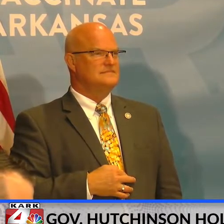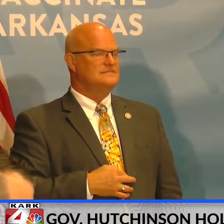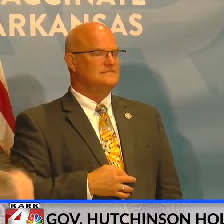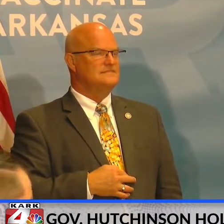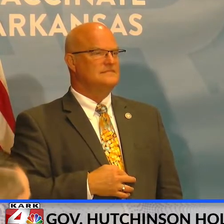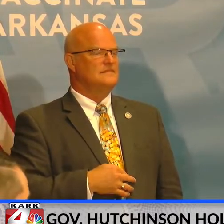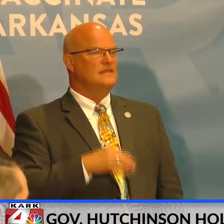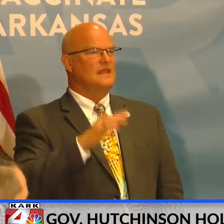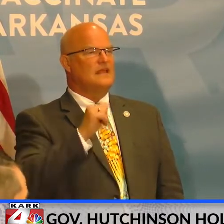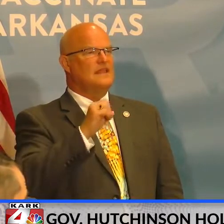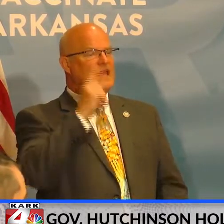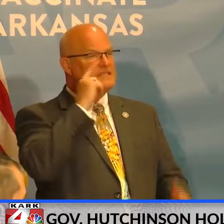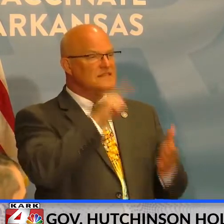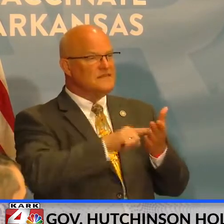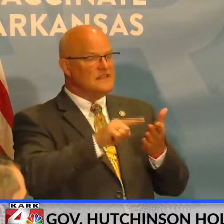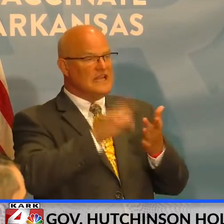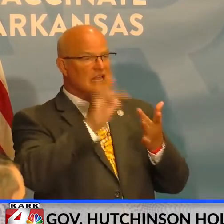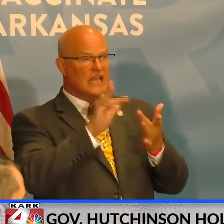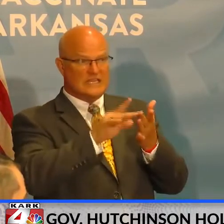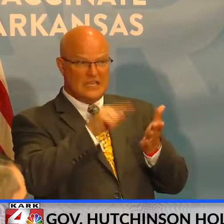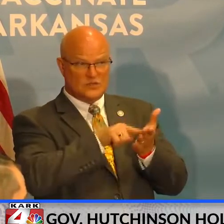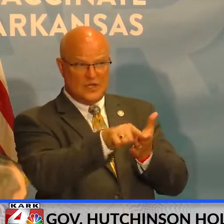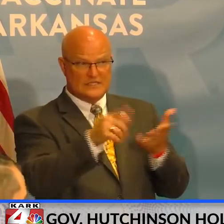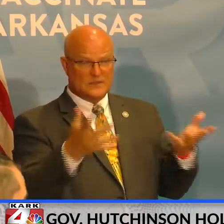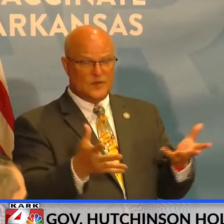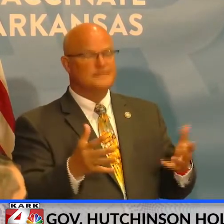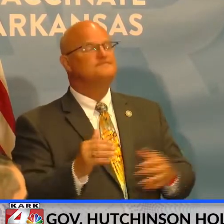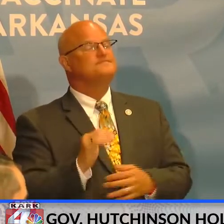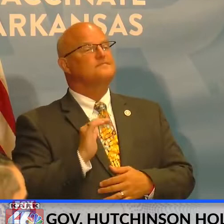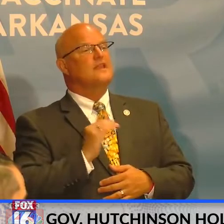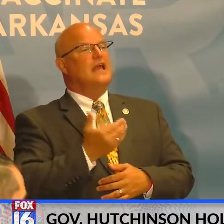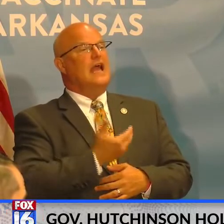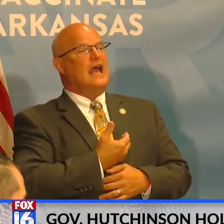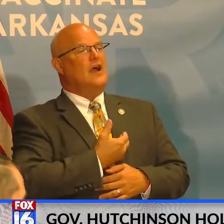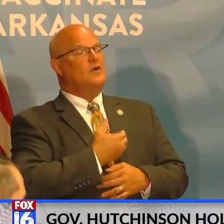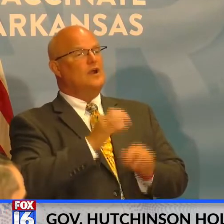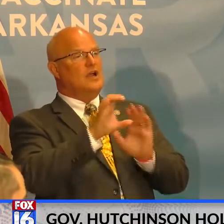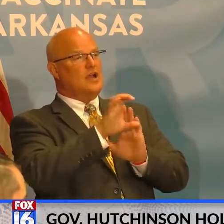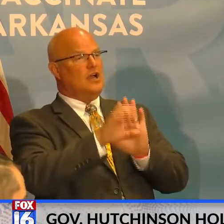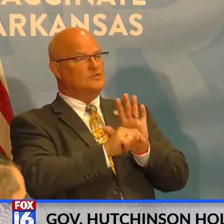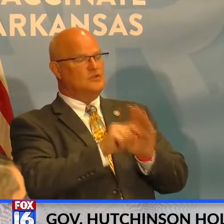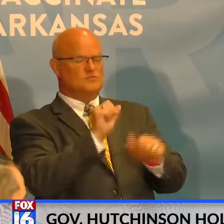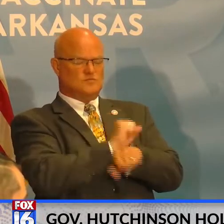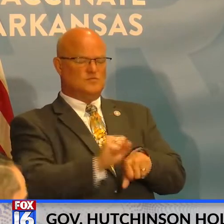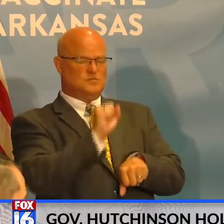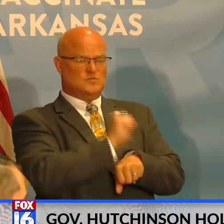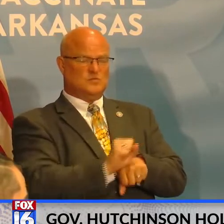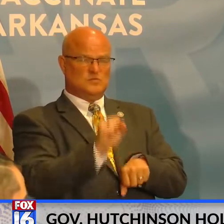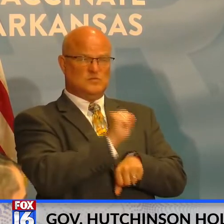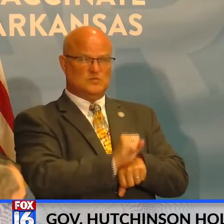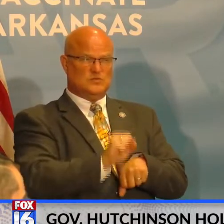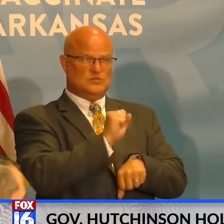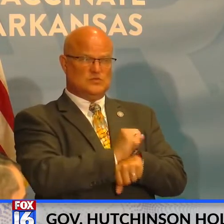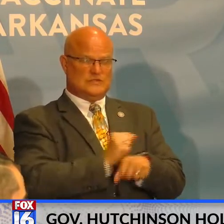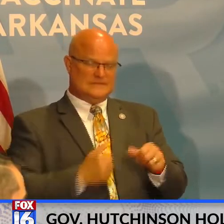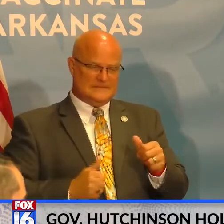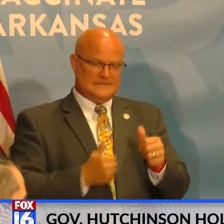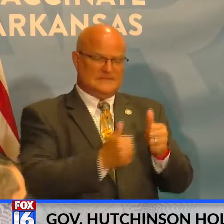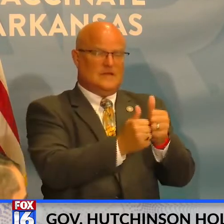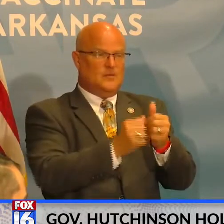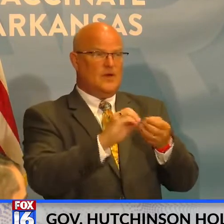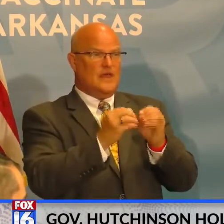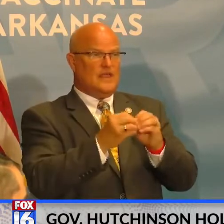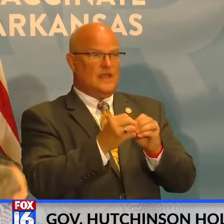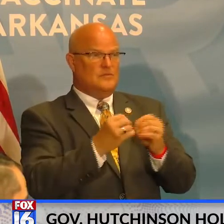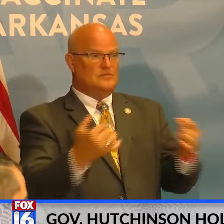on the case investigation and the contact tracing, um, our contractors are working diligently to, um, keep up with the numbers